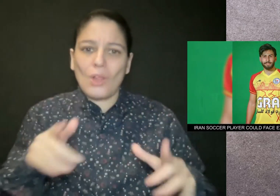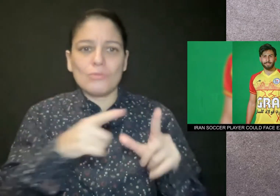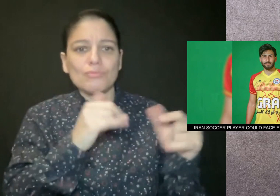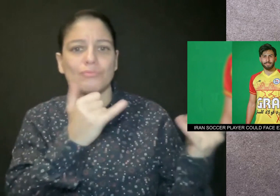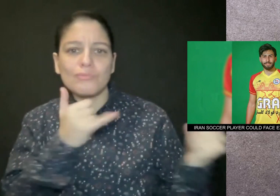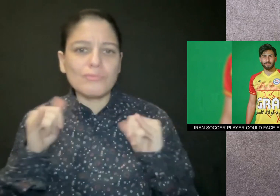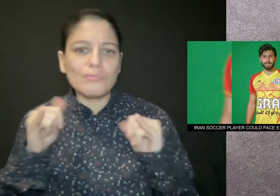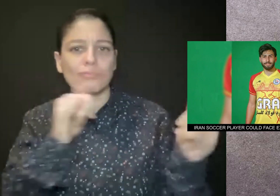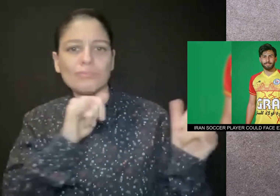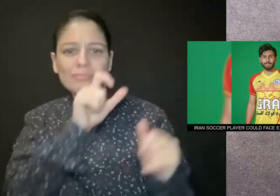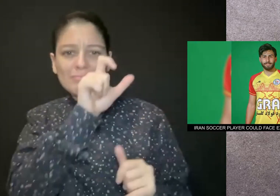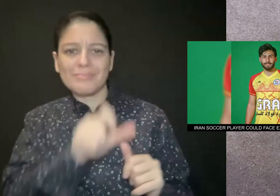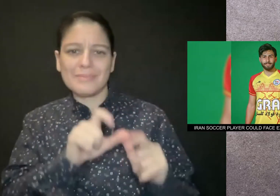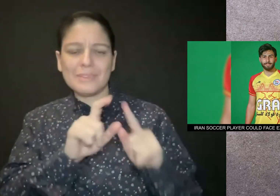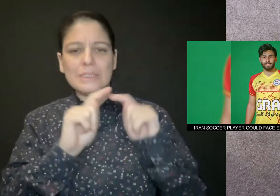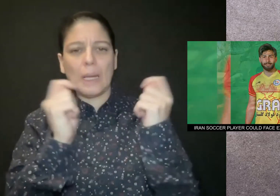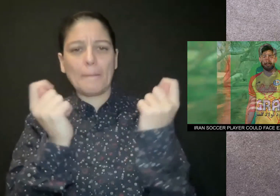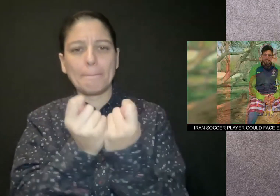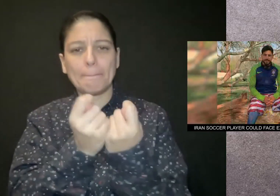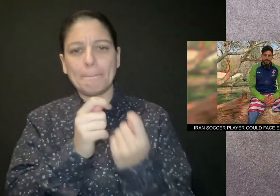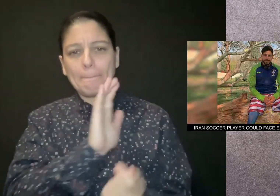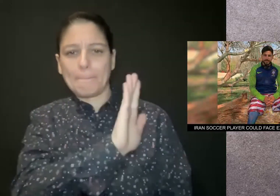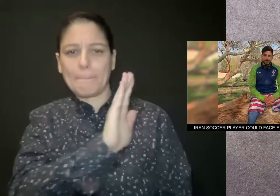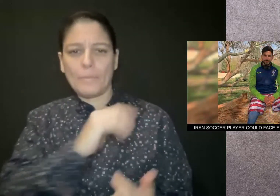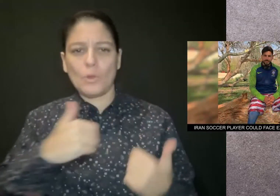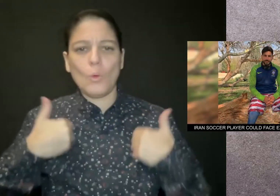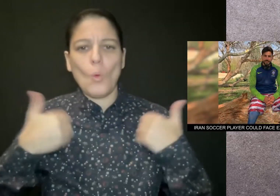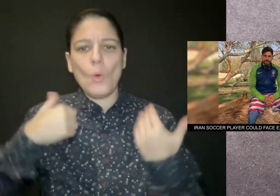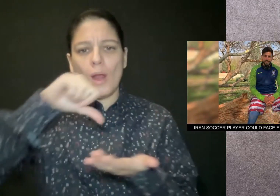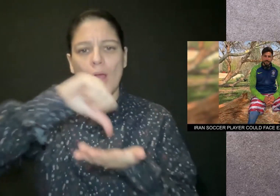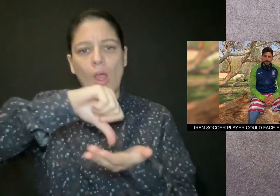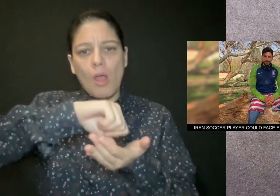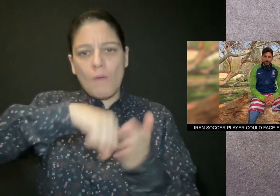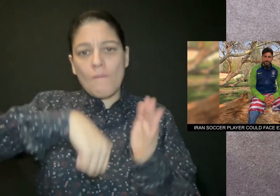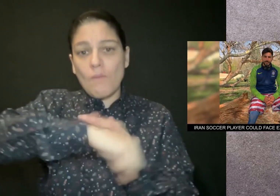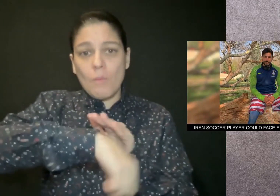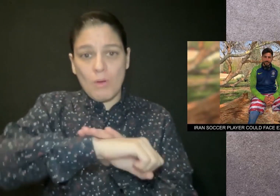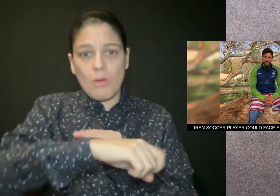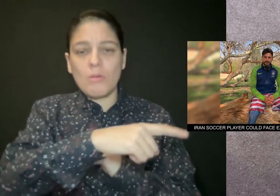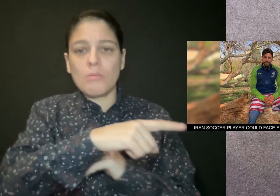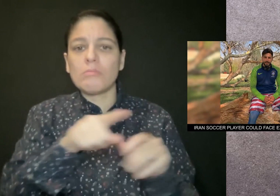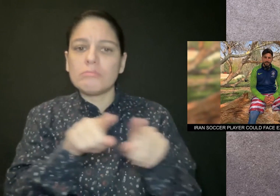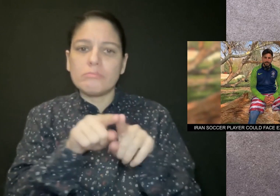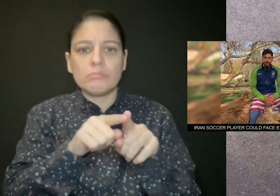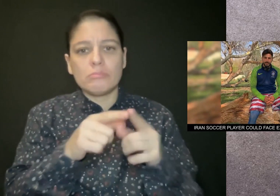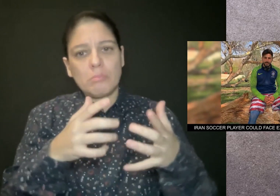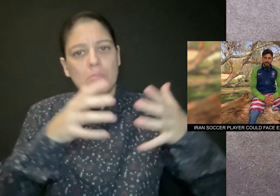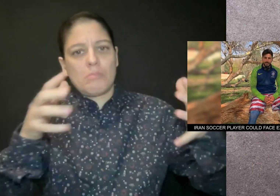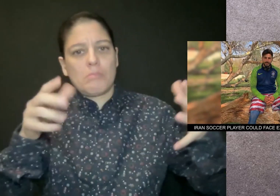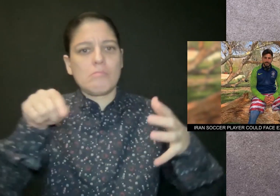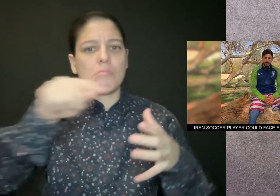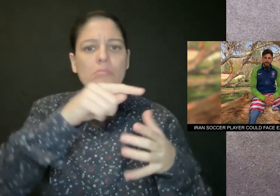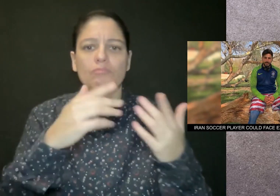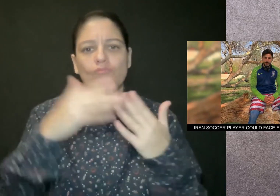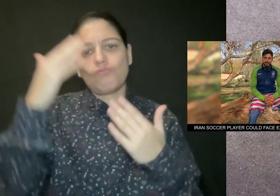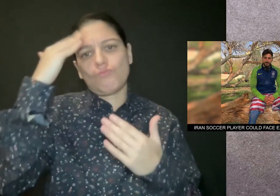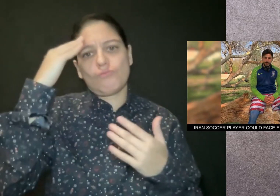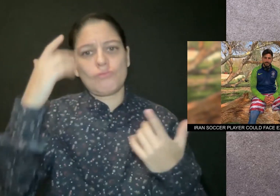He played for Iran's national youth team for several major clubs inside